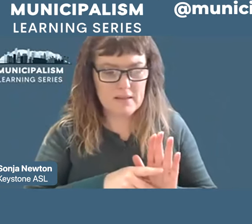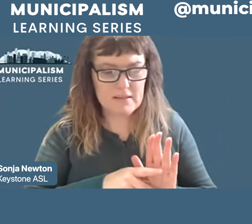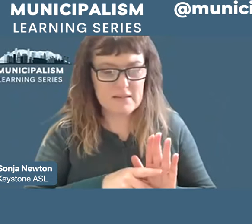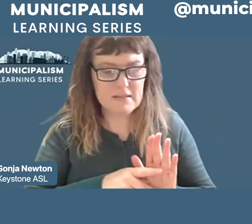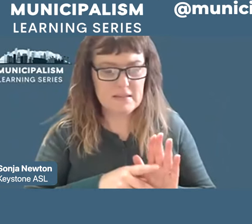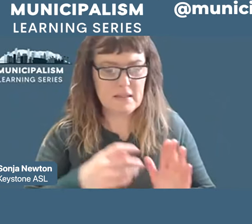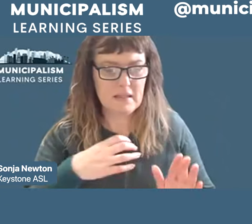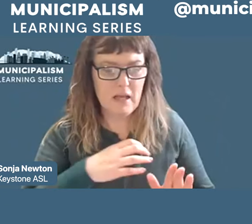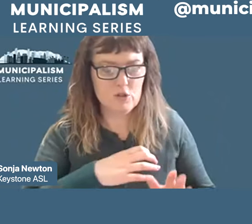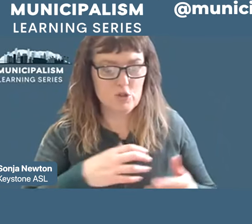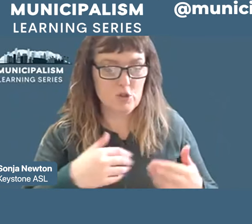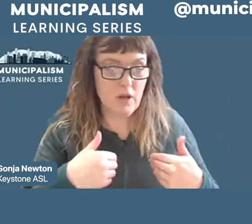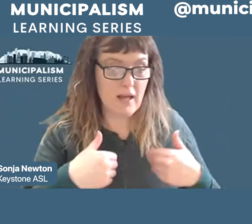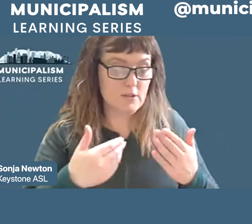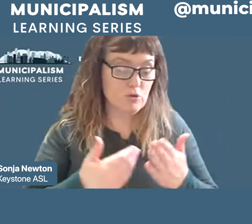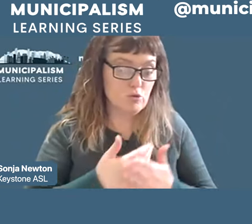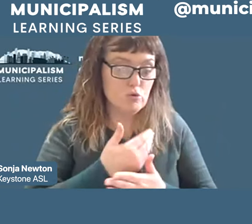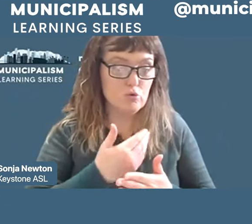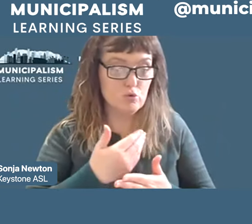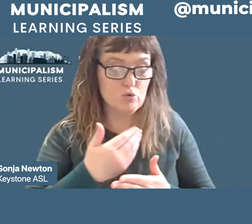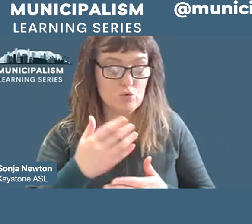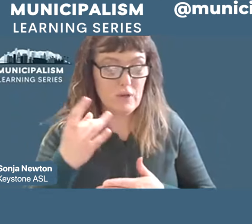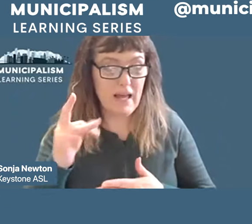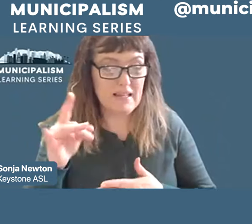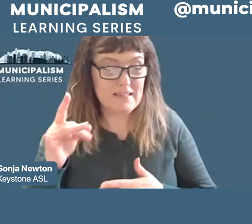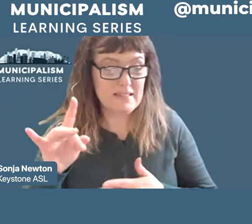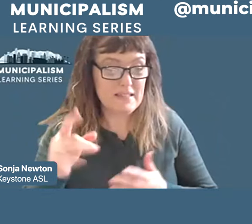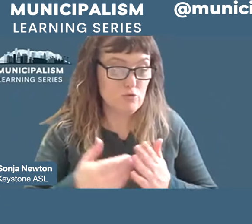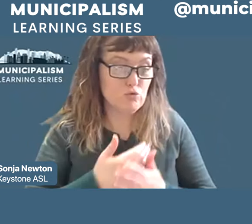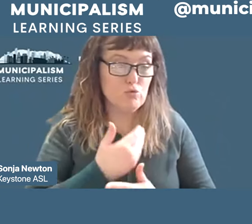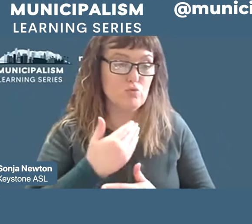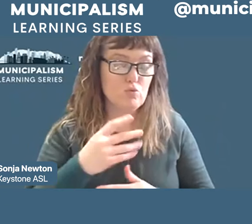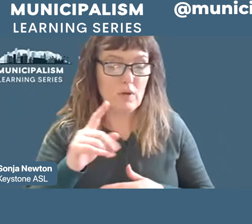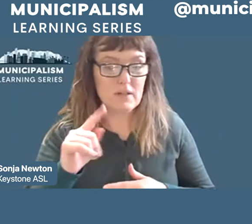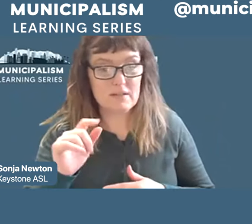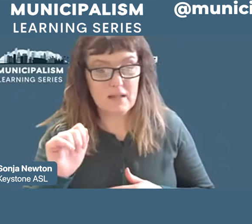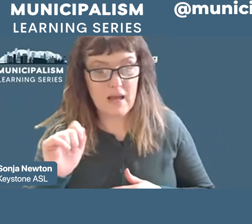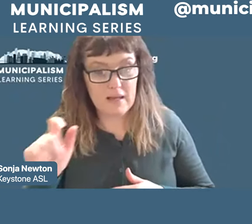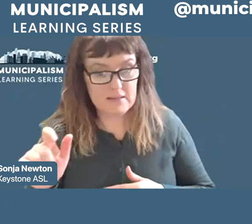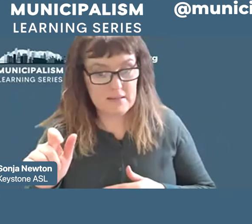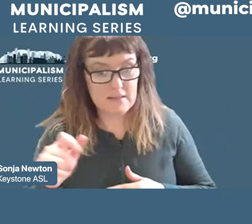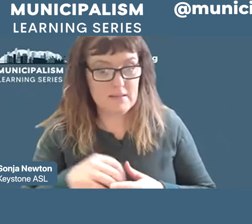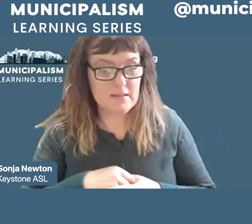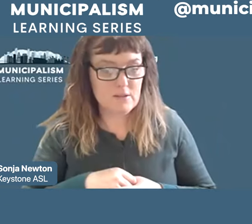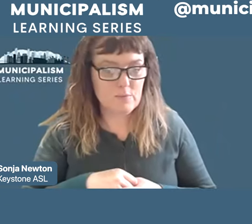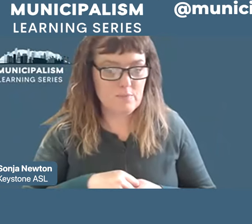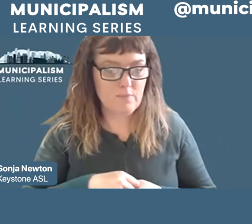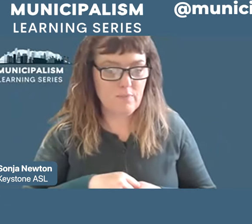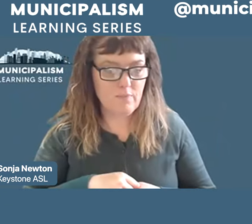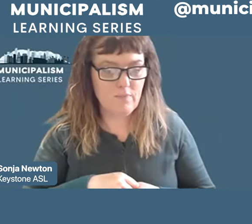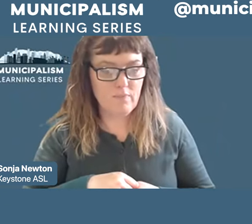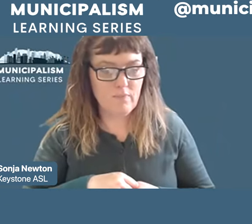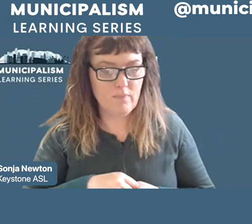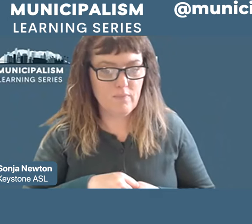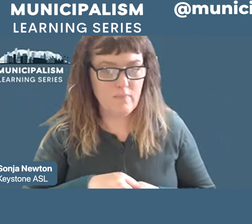introduced new, some 18 new taxes, which chiefly hit those who can afford to pay. And for this,